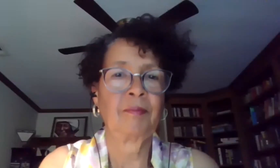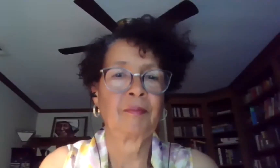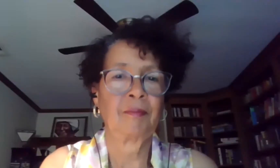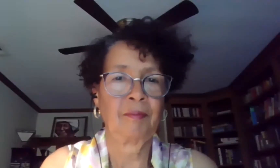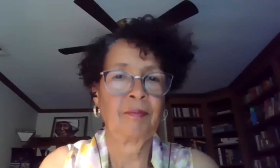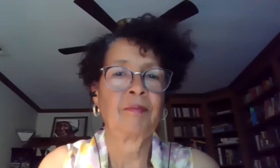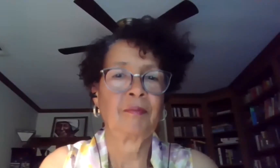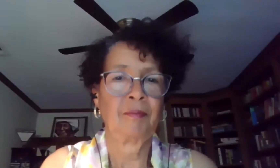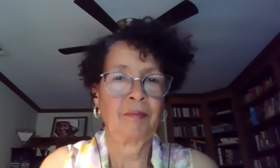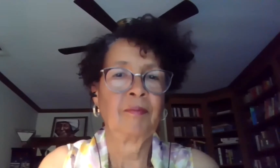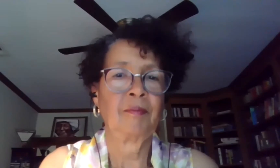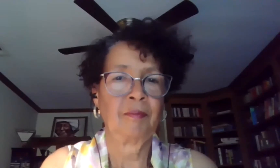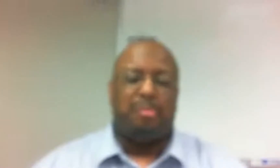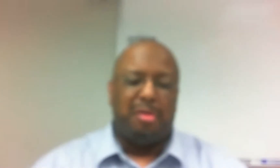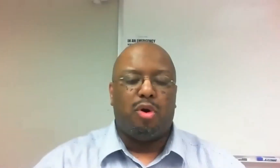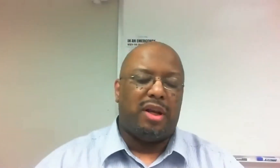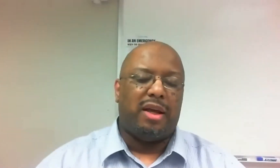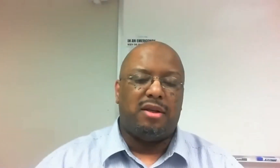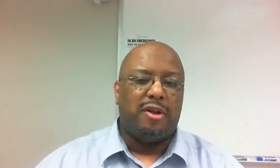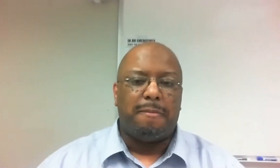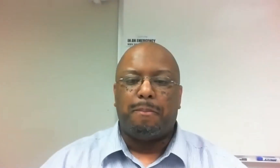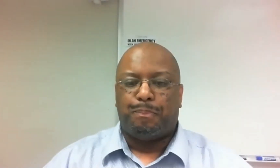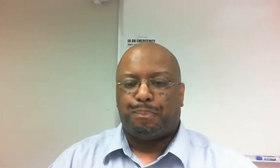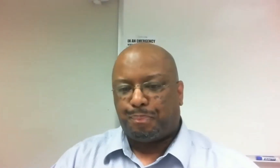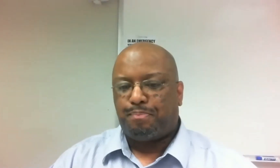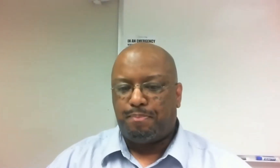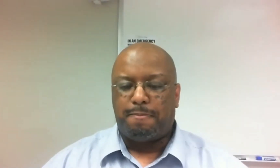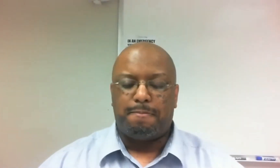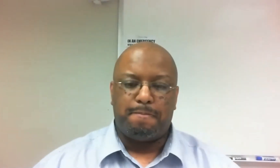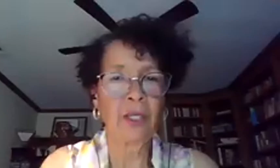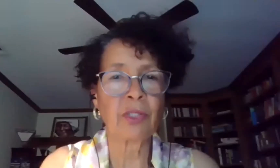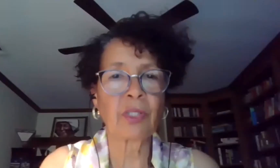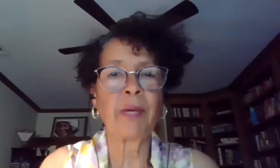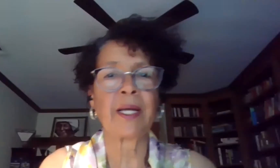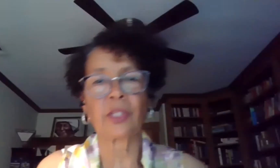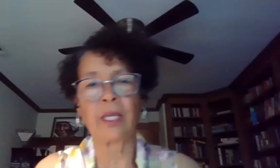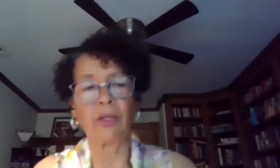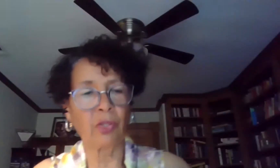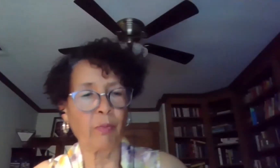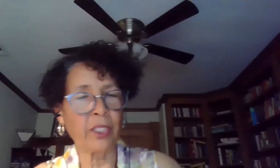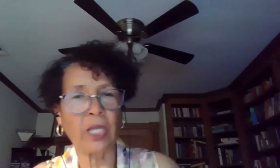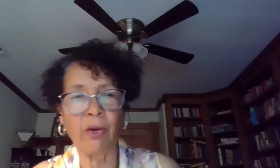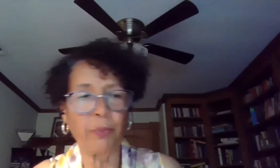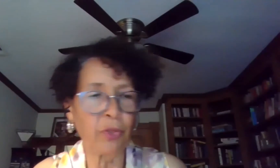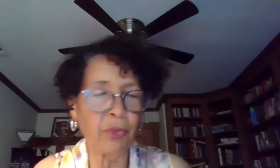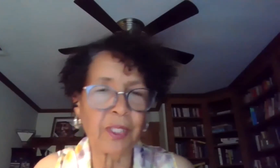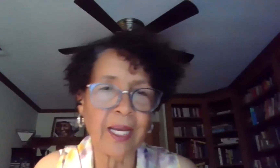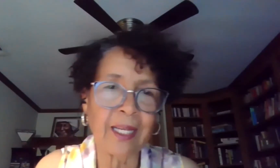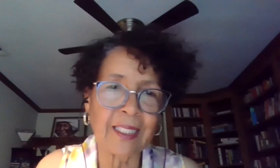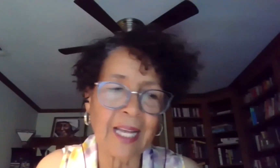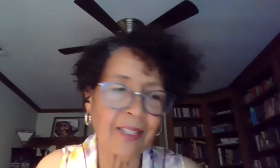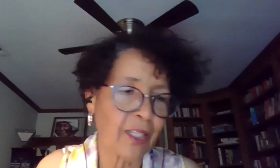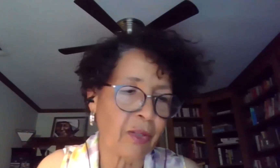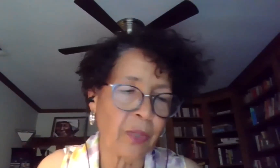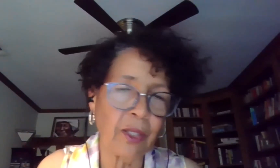if that's going to change, there has to be more connectivity. Thank you so much. Thank you so much. I hope you use that.